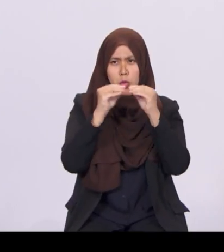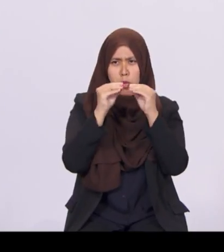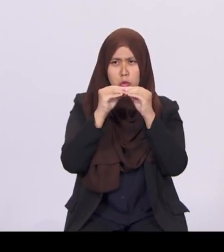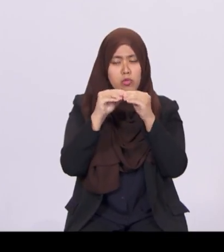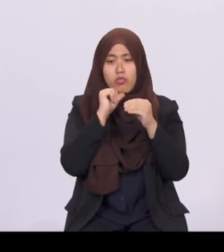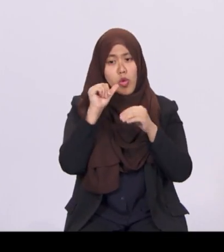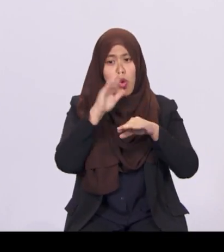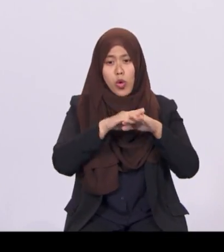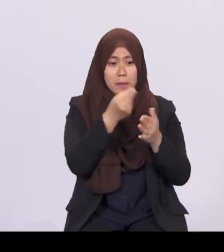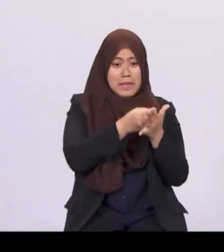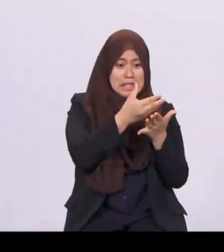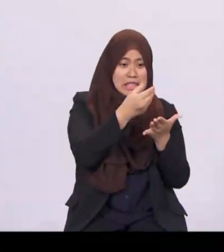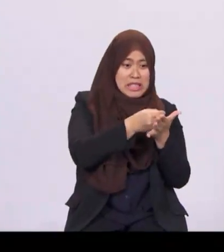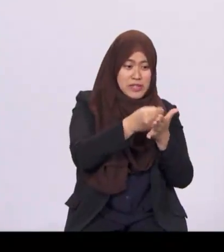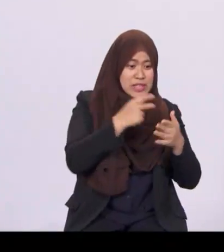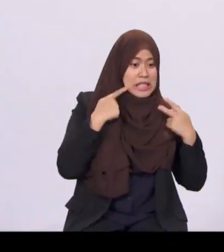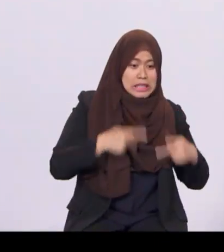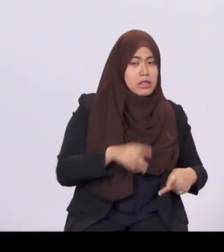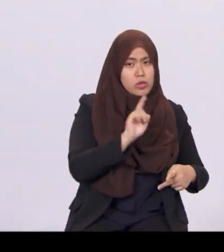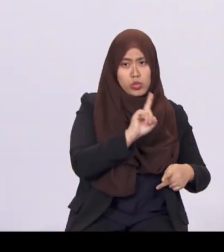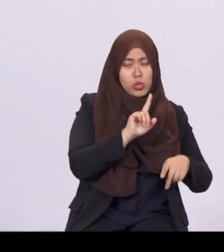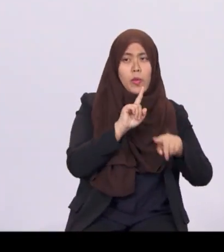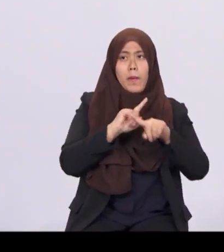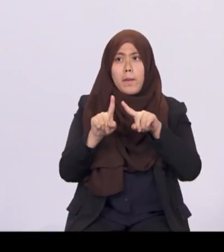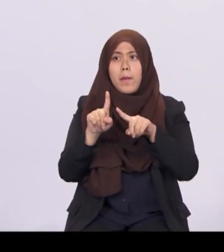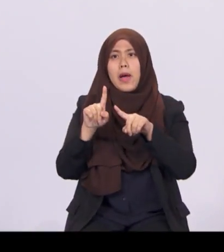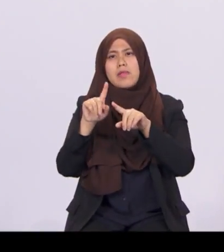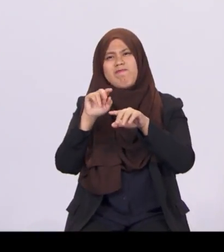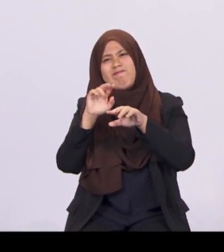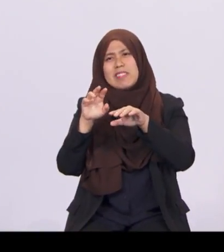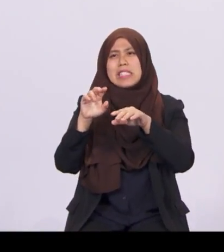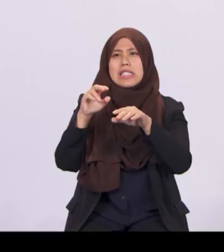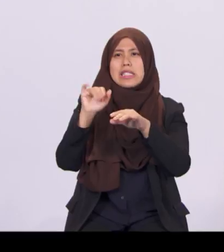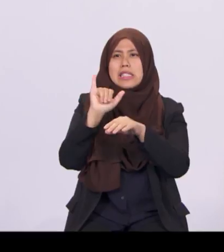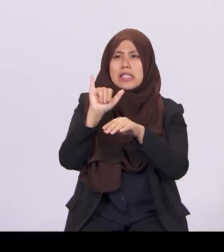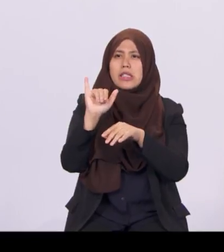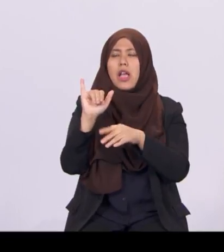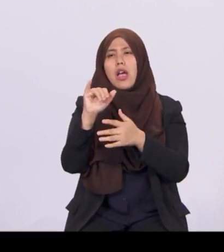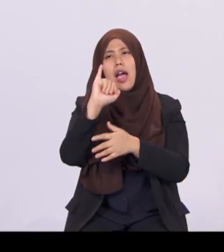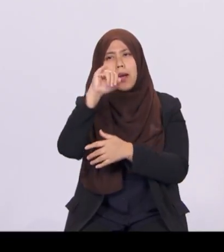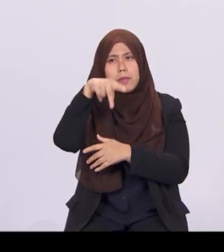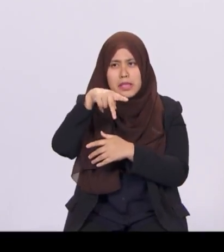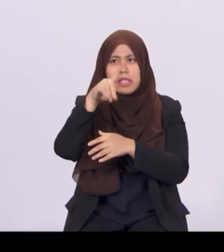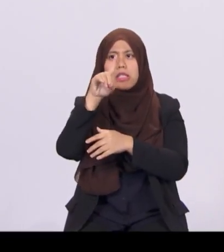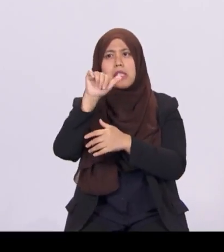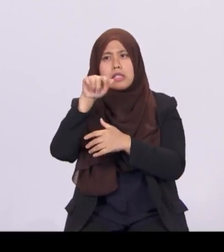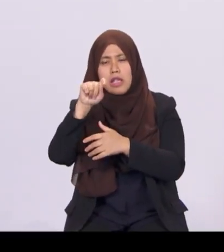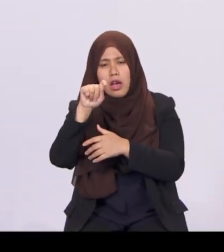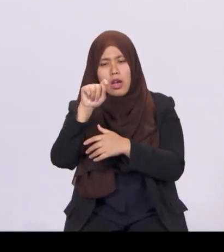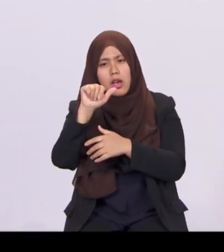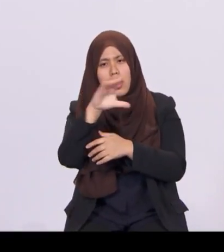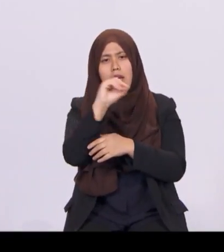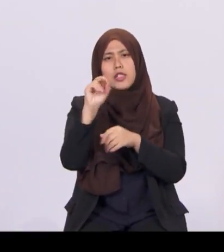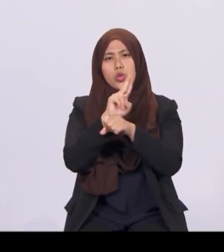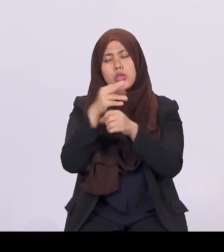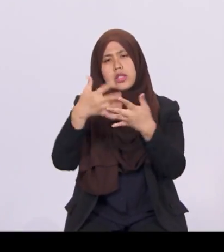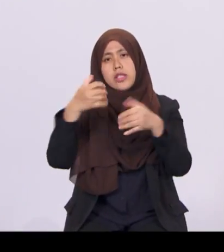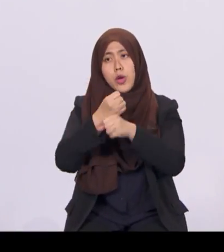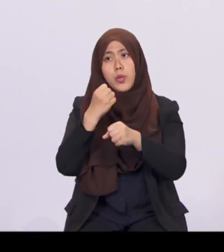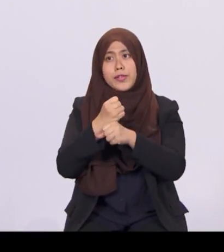but on intangible assets such as intellectual property, data and user networks. First mover advantage and